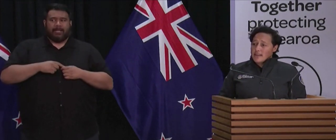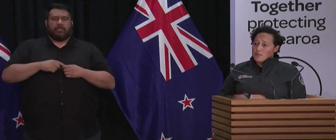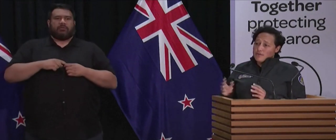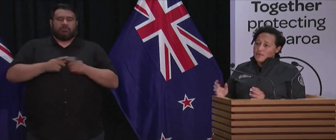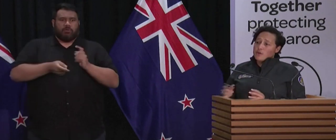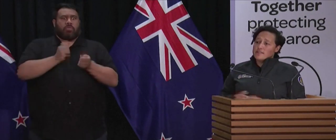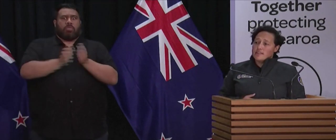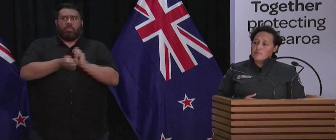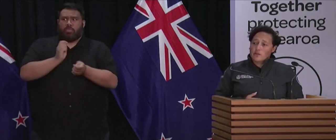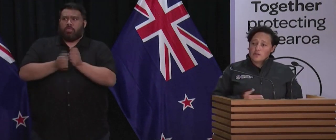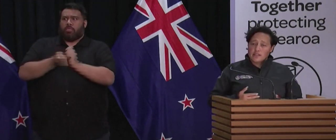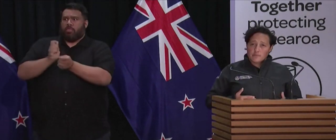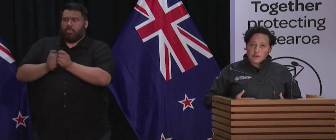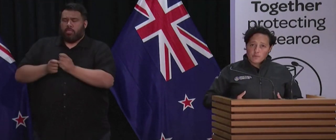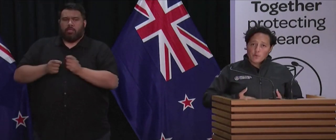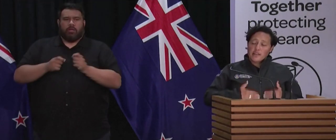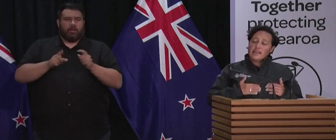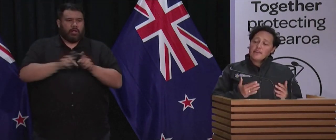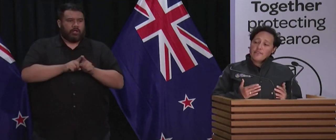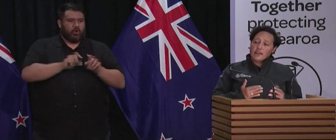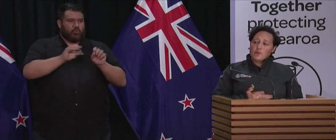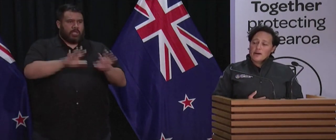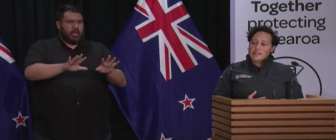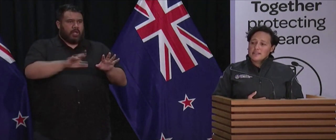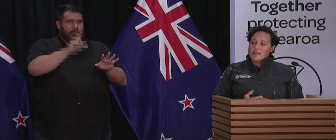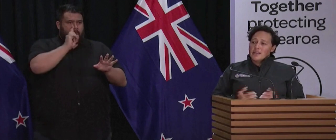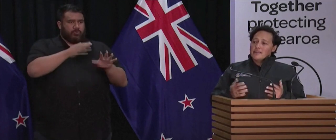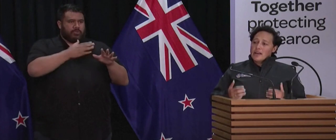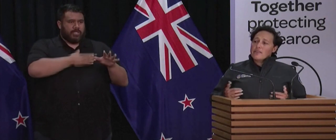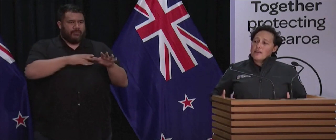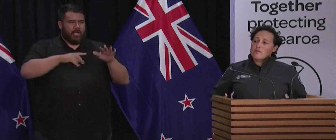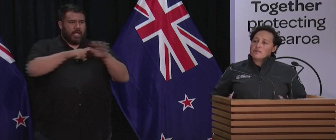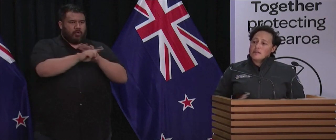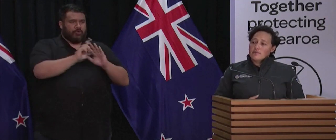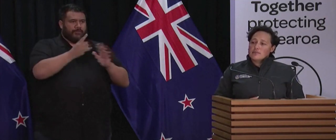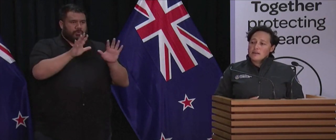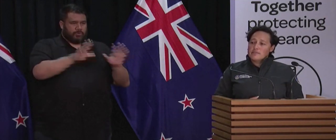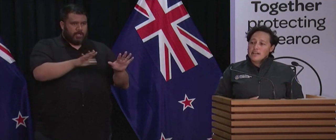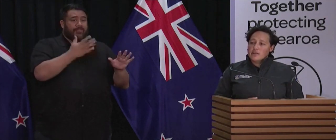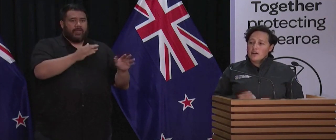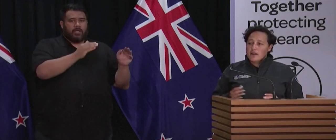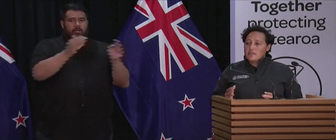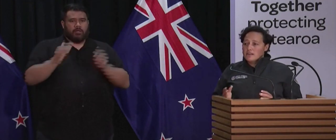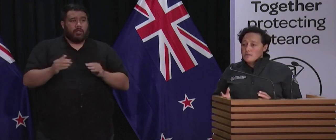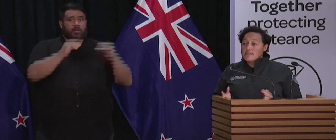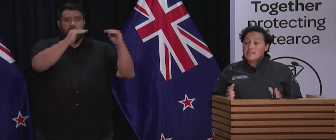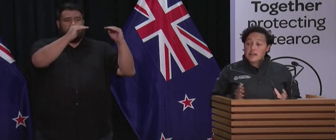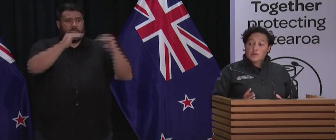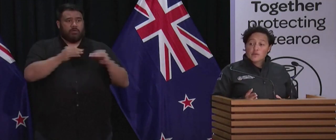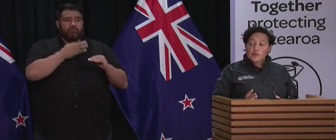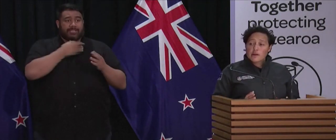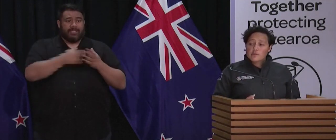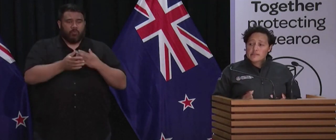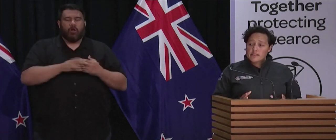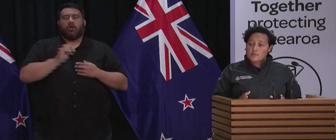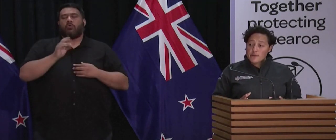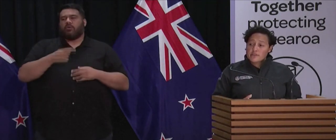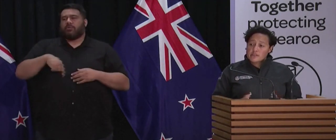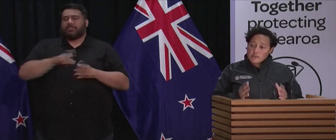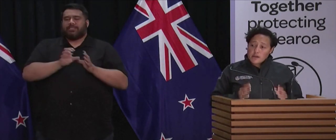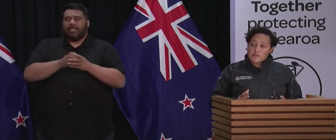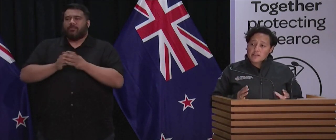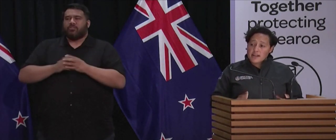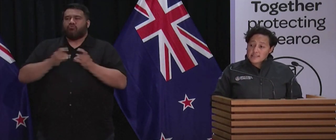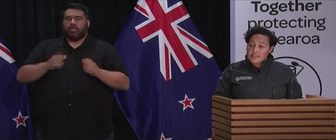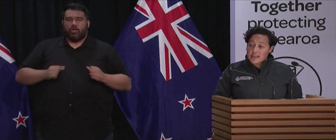course of the day where the focus has been on getting people evacuated. Now that that risk level's come down, the teams on the ground will start to